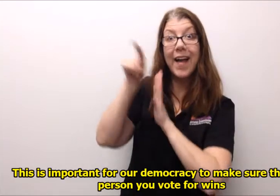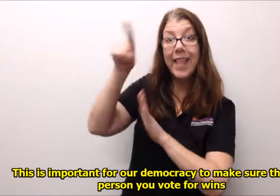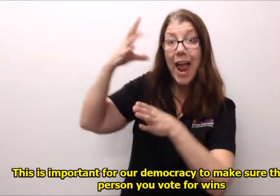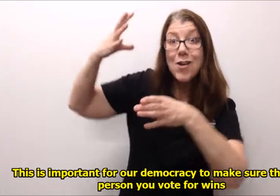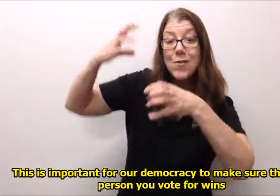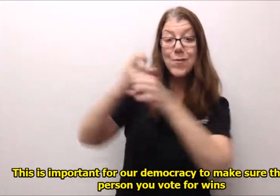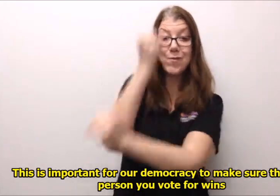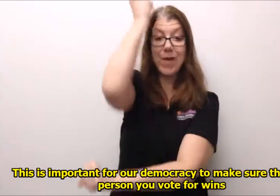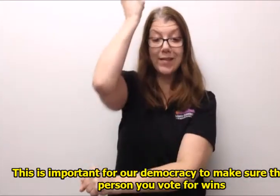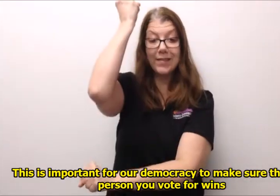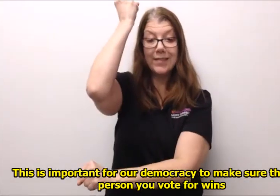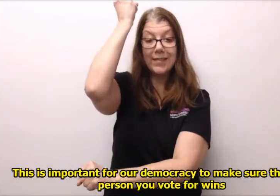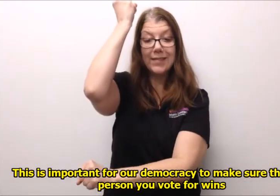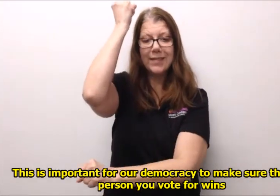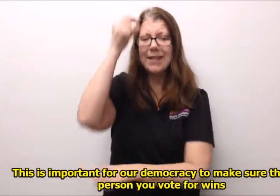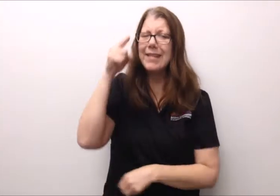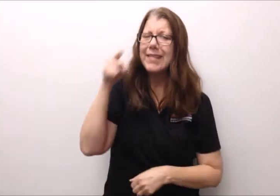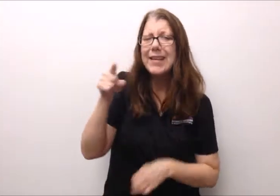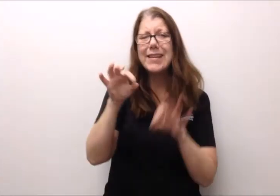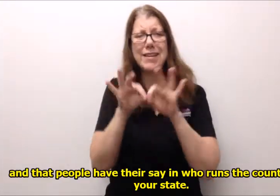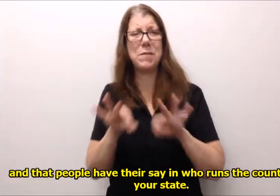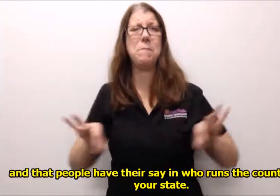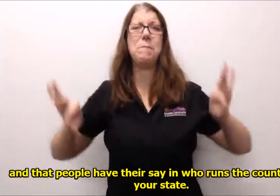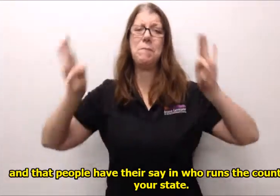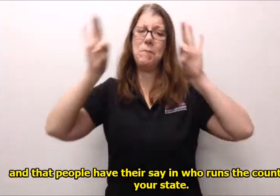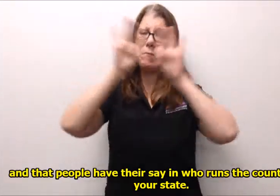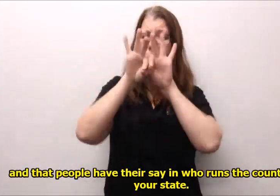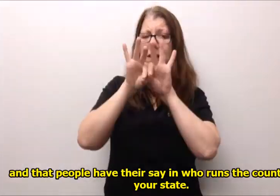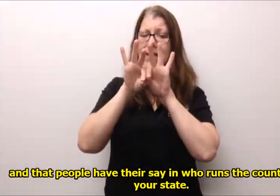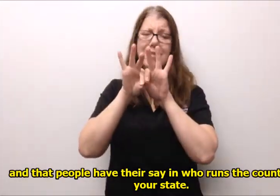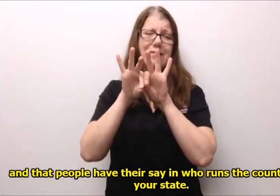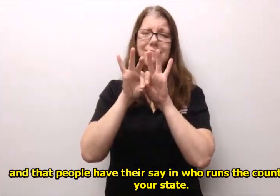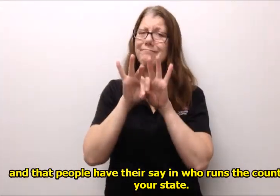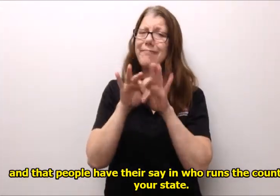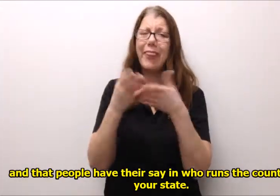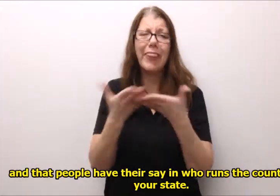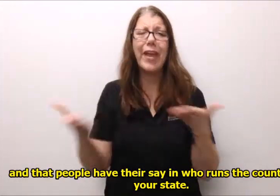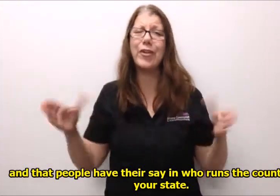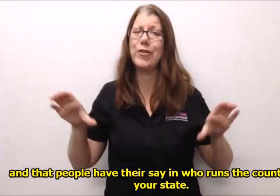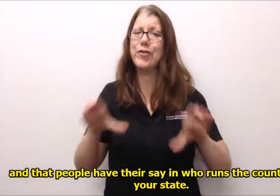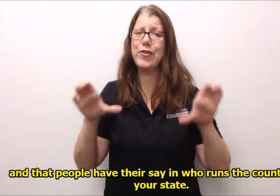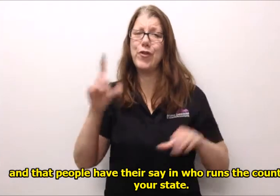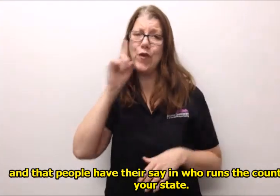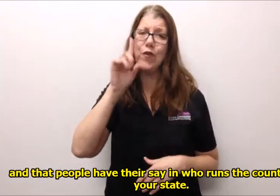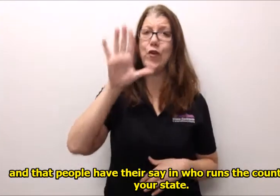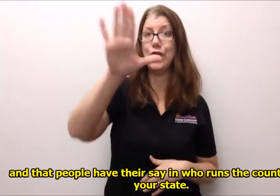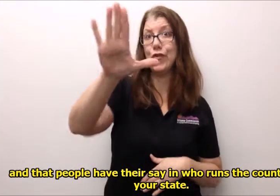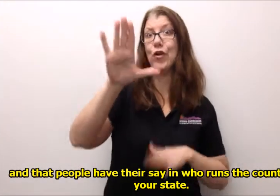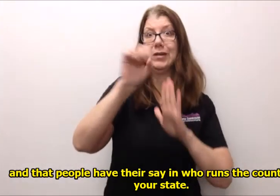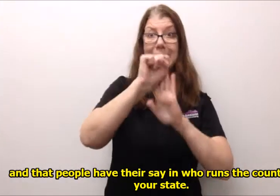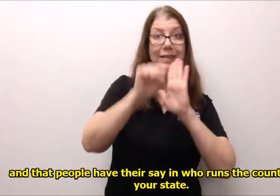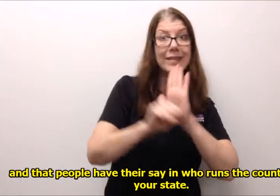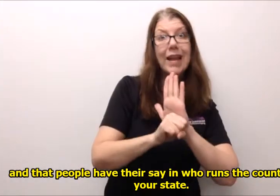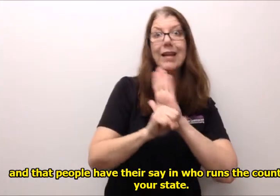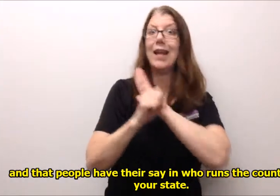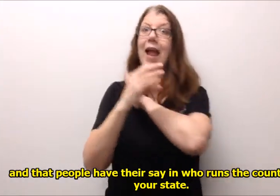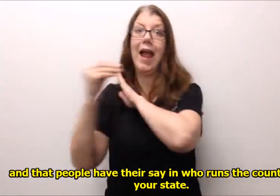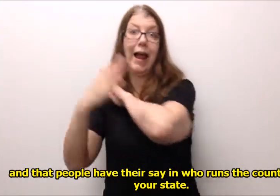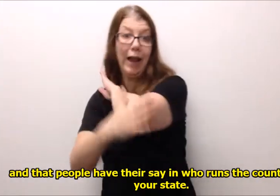person you vote for wins and that people have their say in who runs the country and